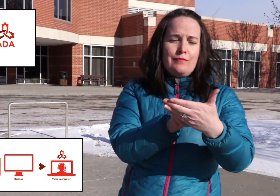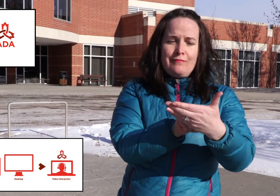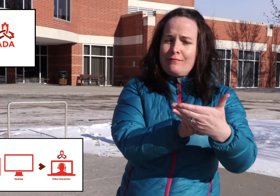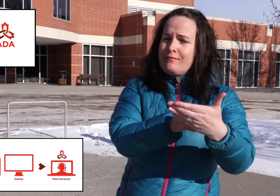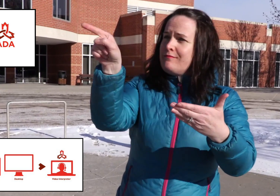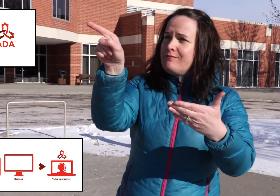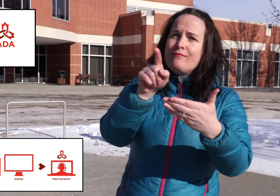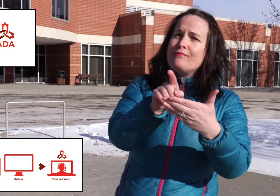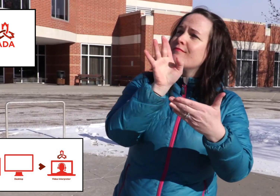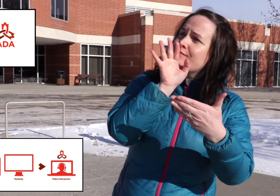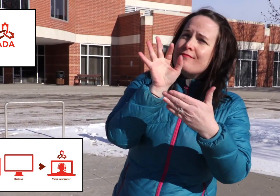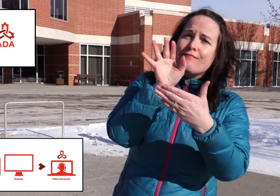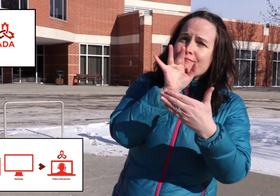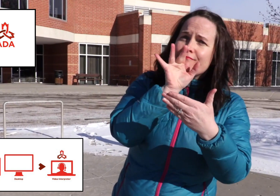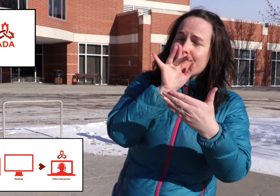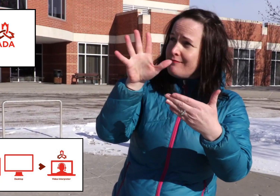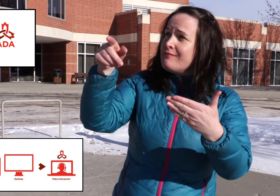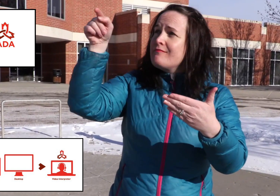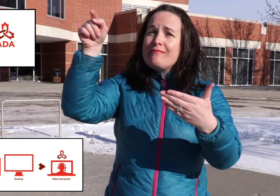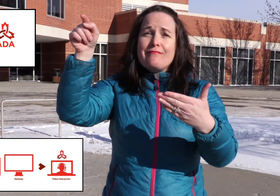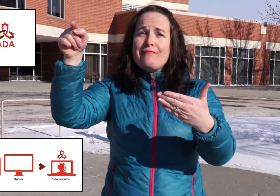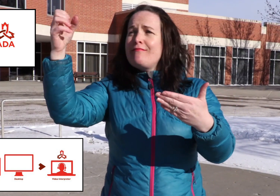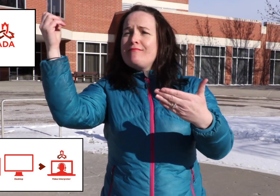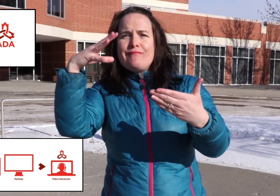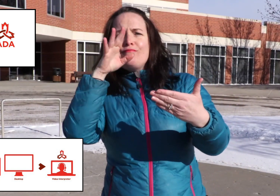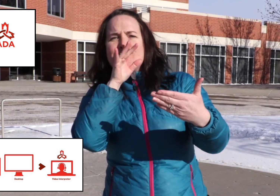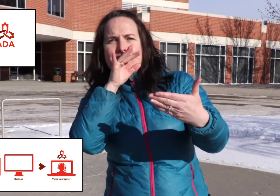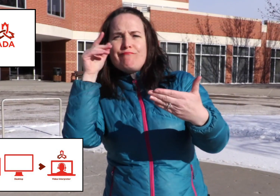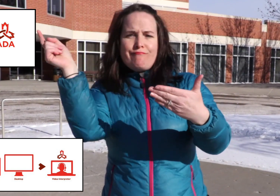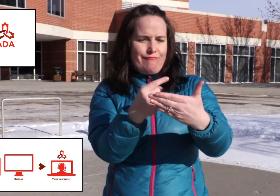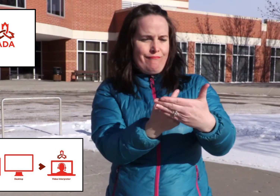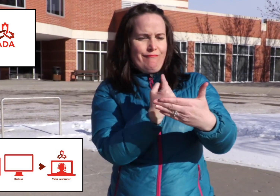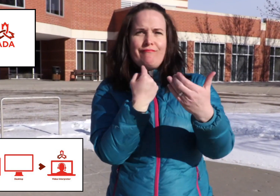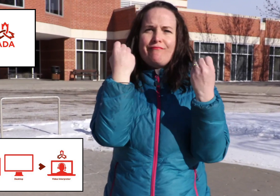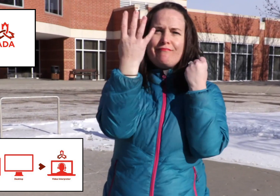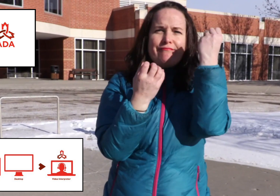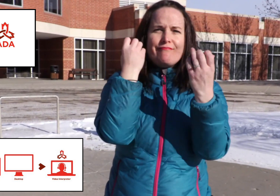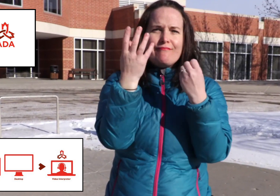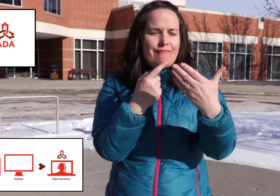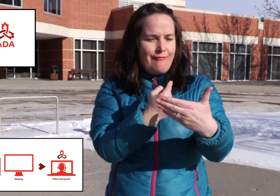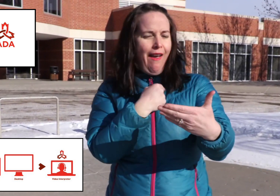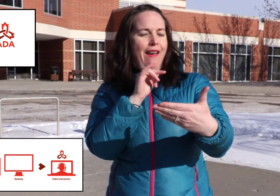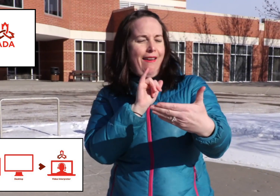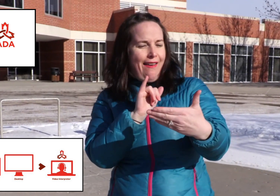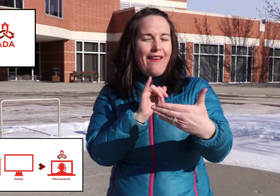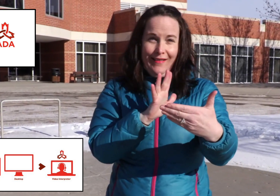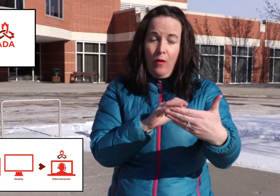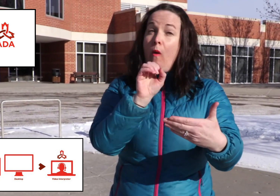then there will be an interpreter there speaking to someone and then that person will speak back to the interpreter and the interpreter will